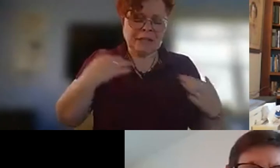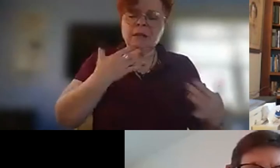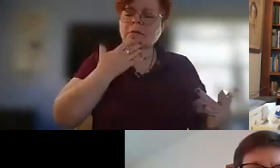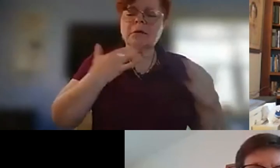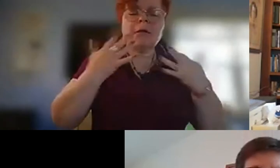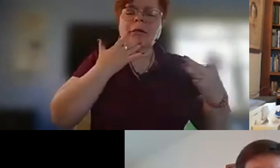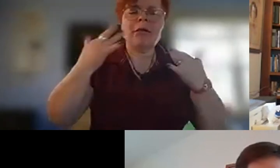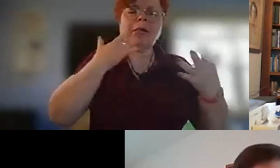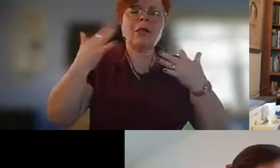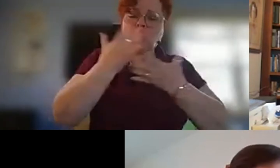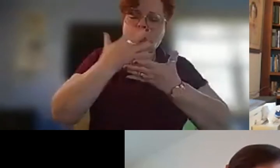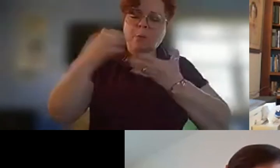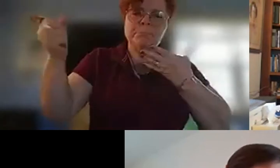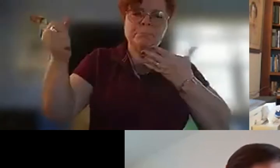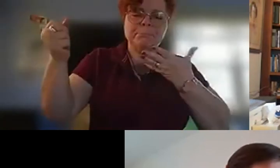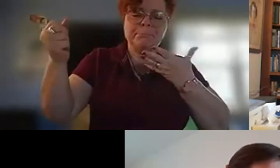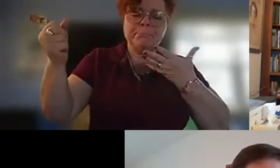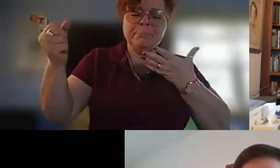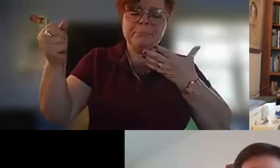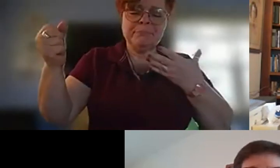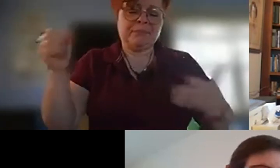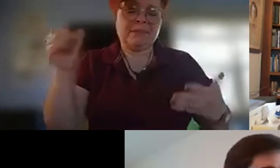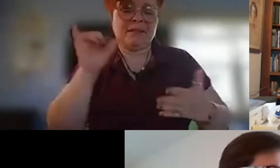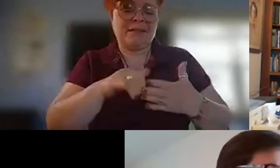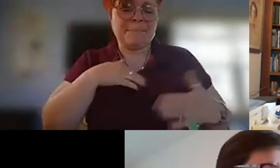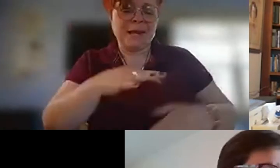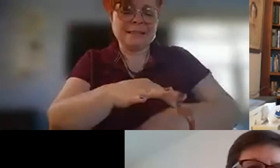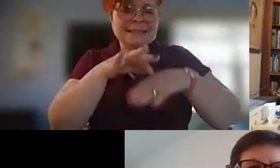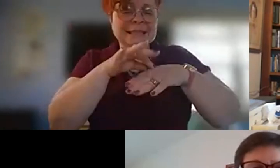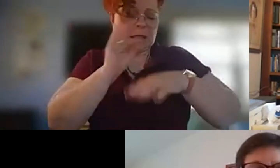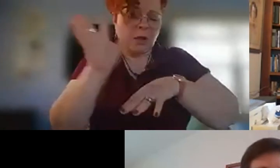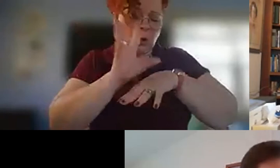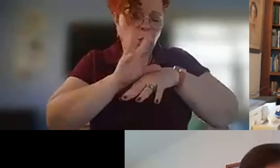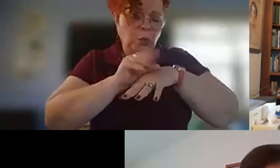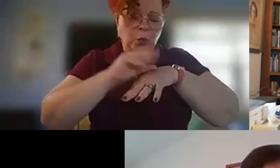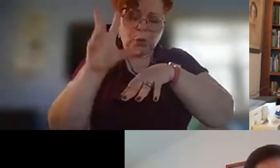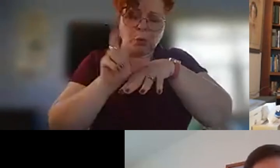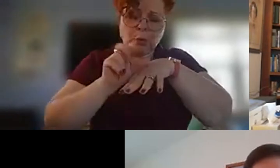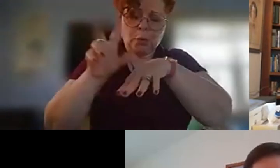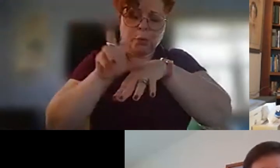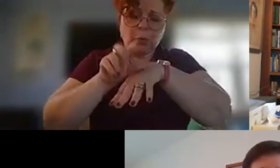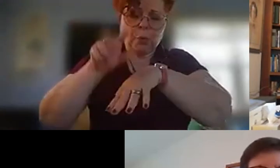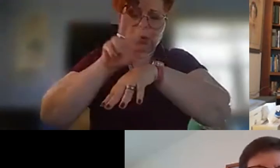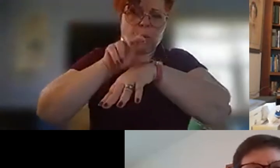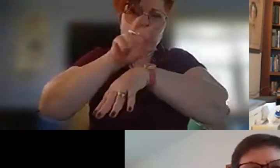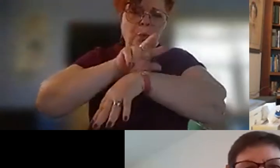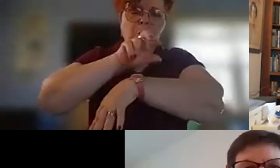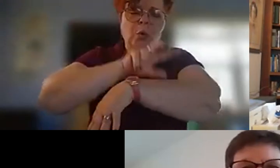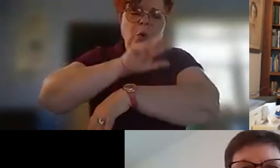extinct and that my skin breathes all time equally and seeks it